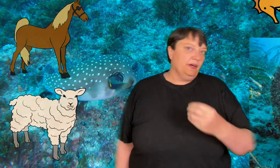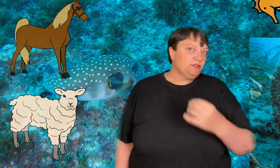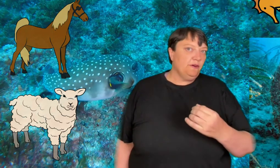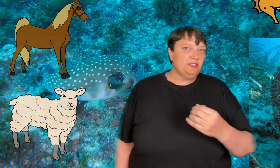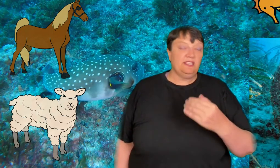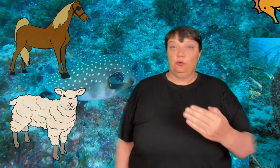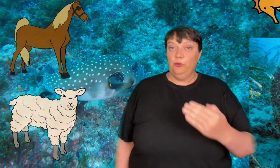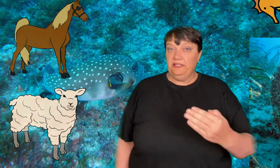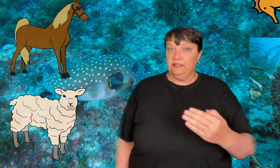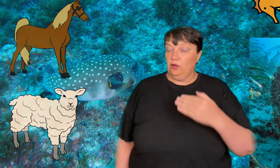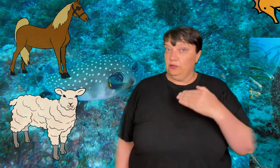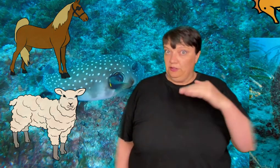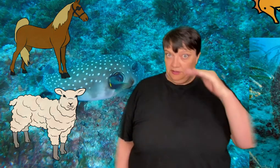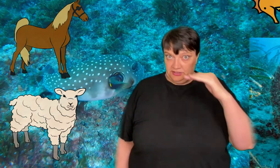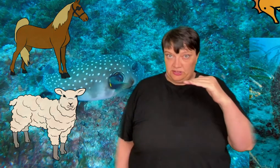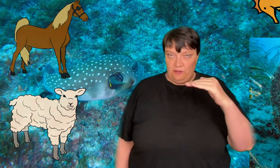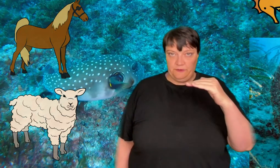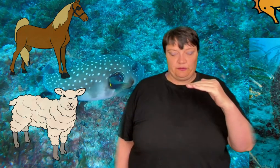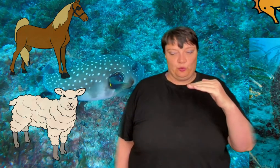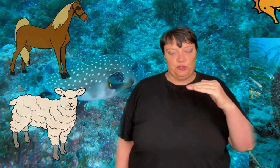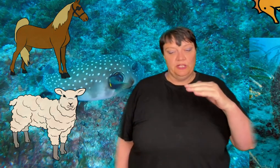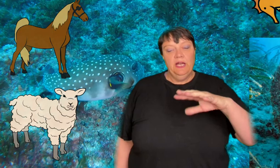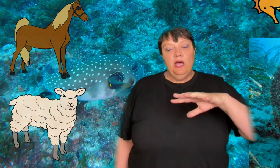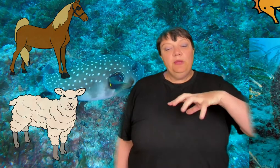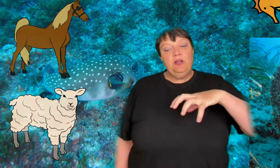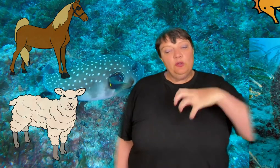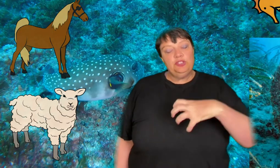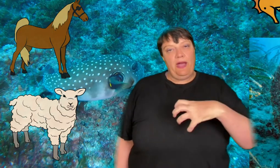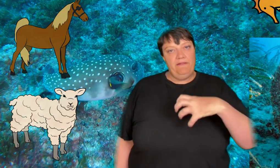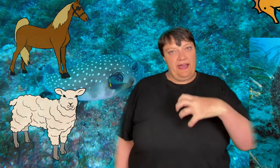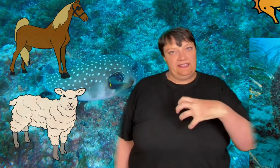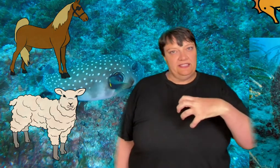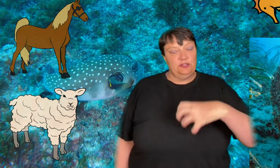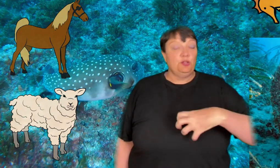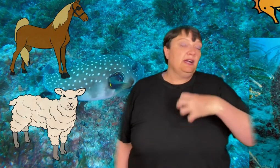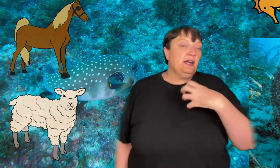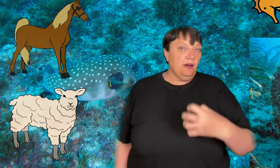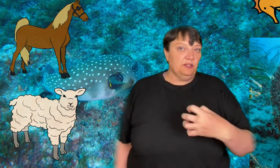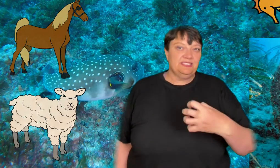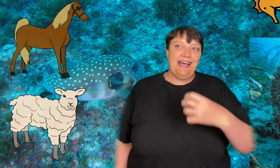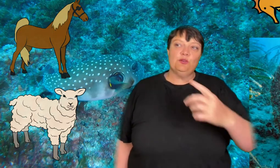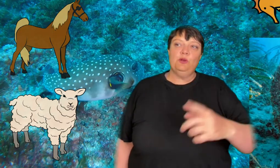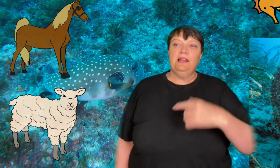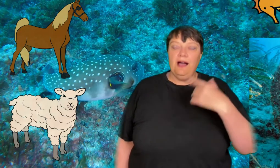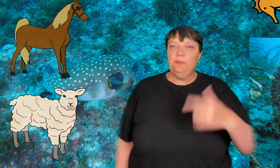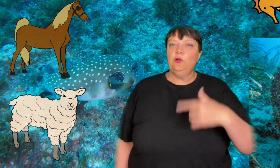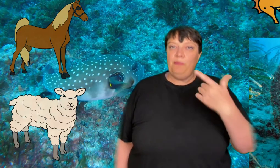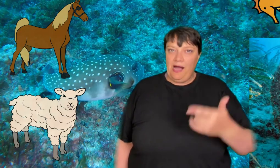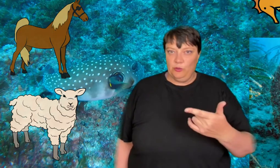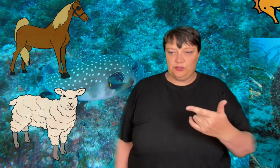water much faster than we did on the surface of the water because you have access to the currents as a